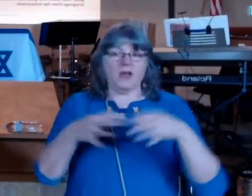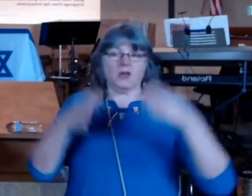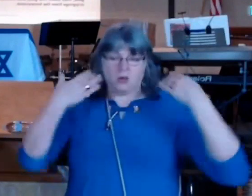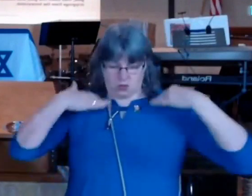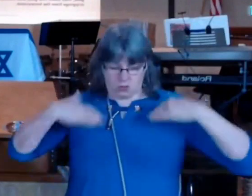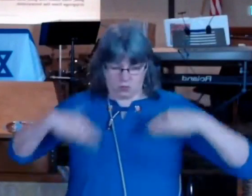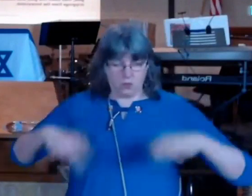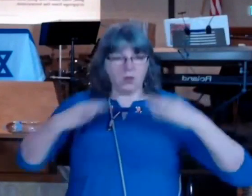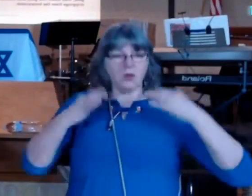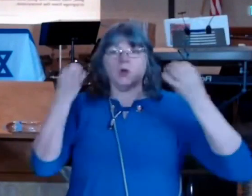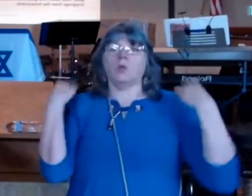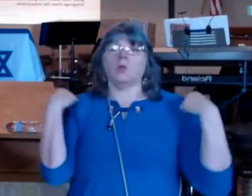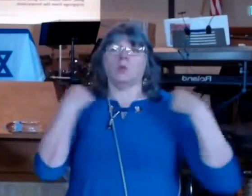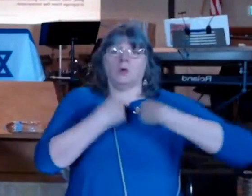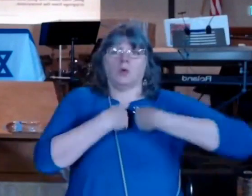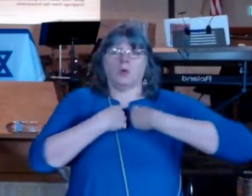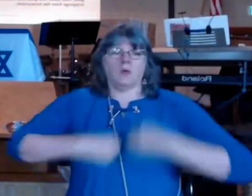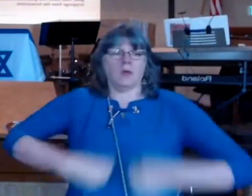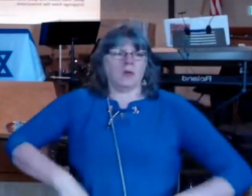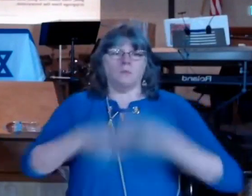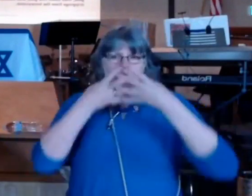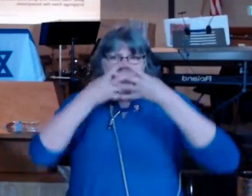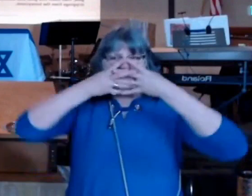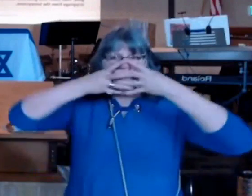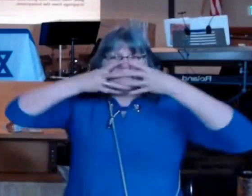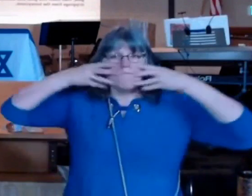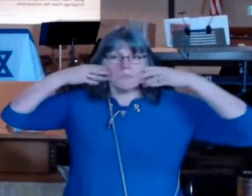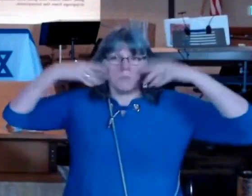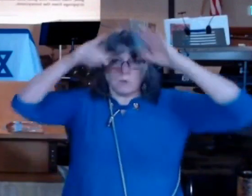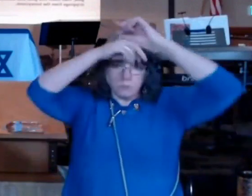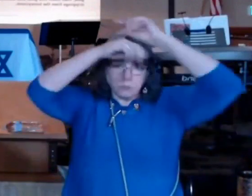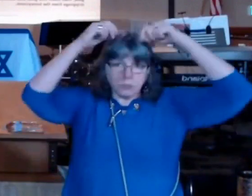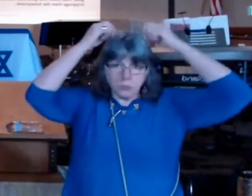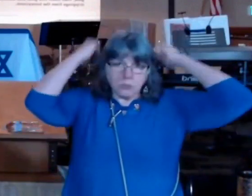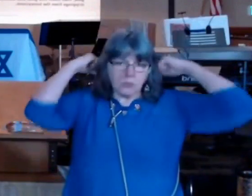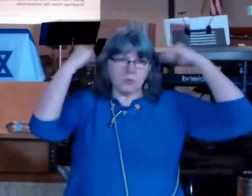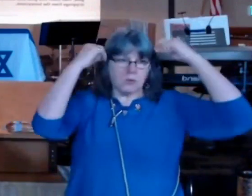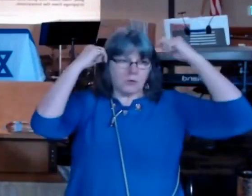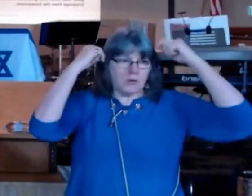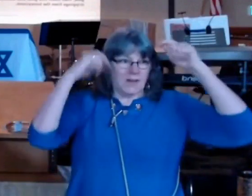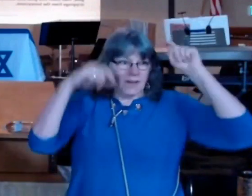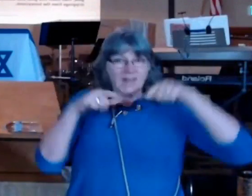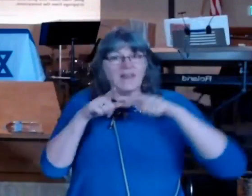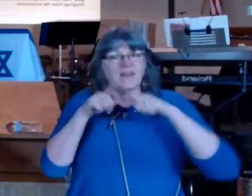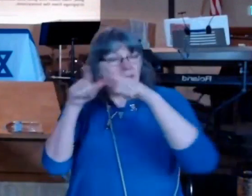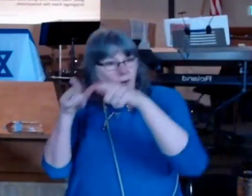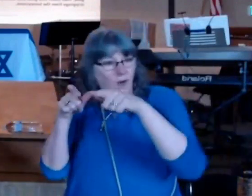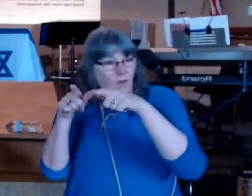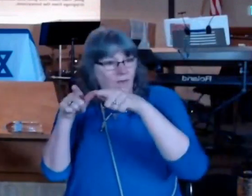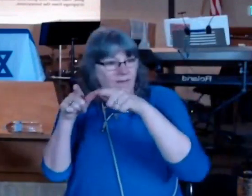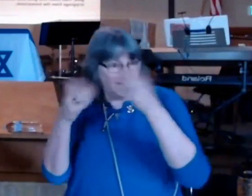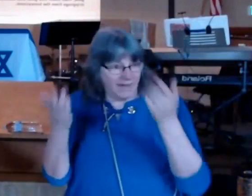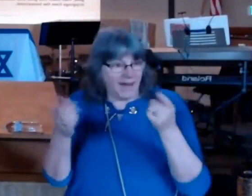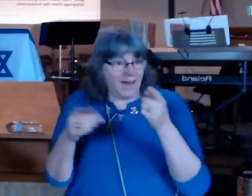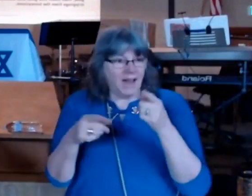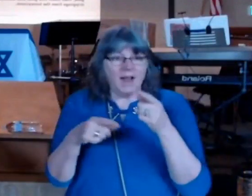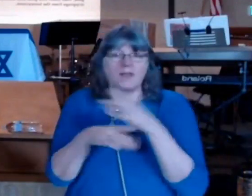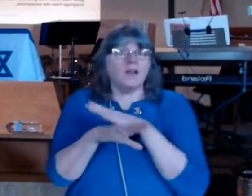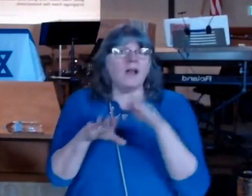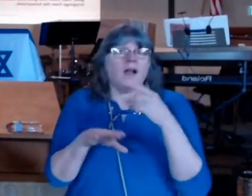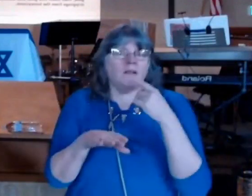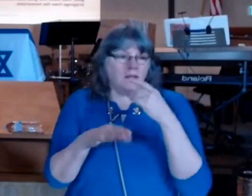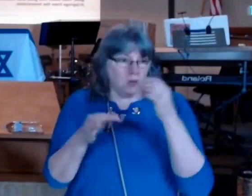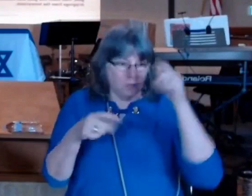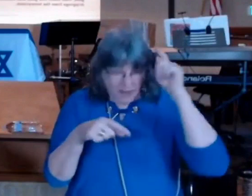not touch certain things they're not saying that you're dirty or a bad person that you're going to break something or contaminate